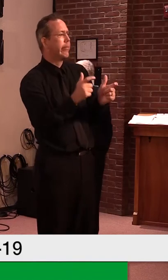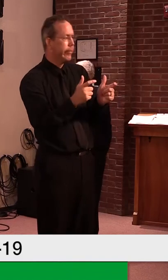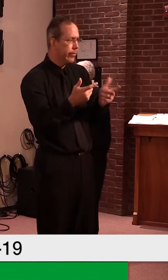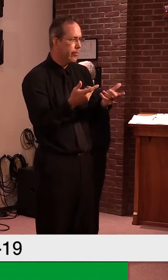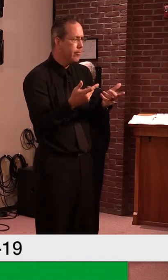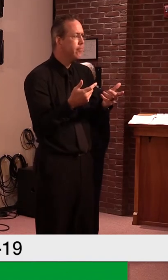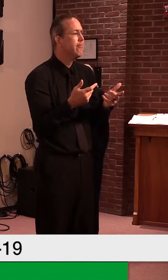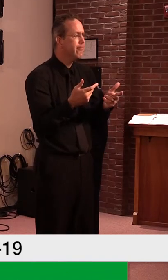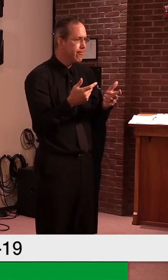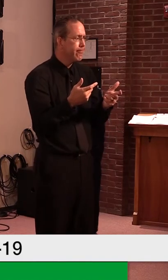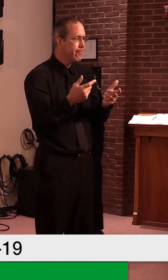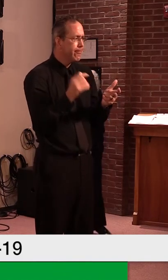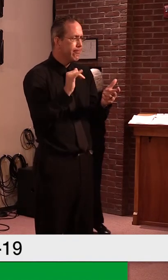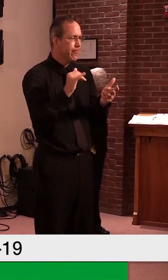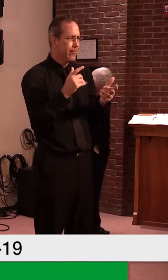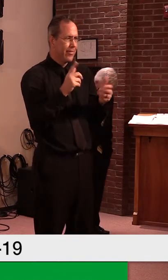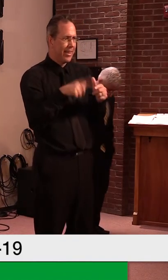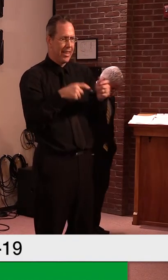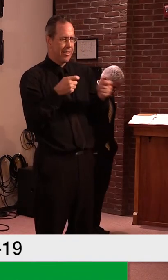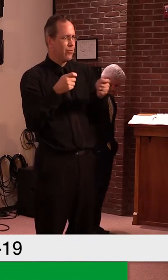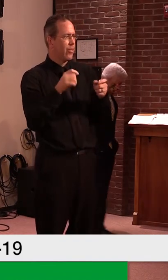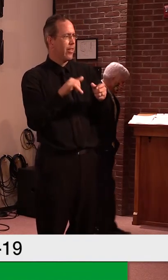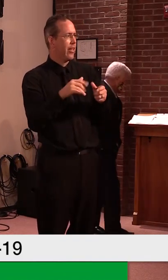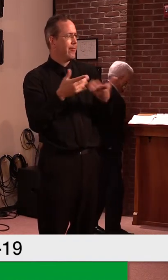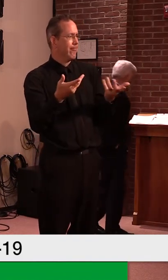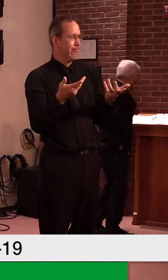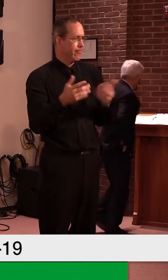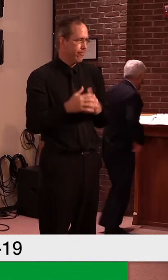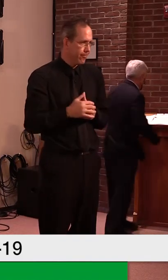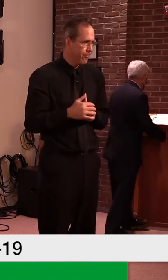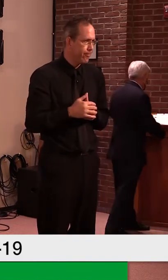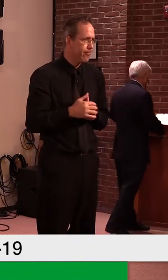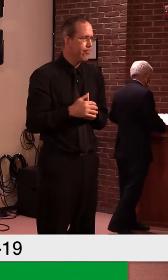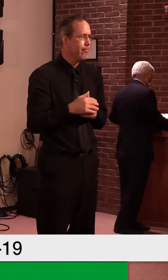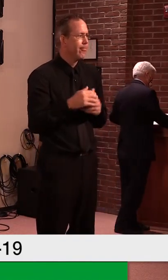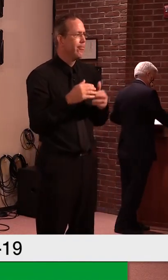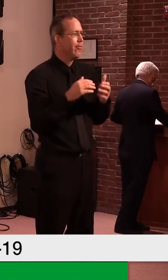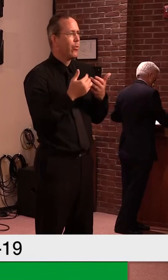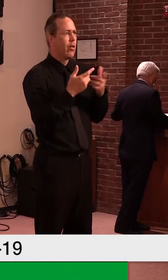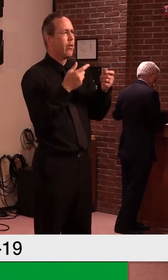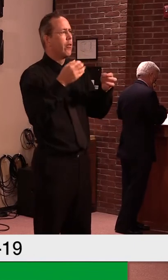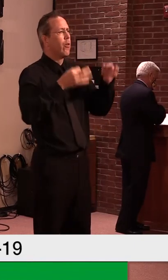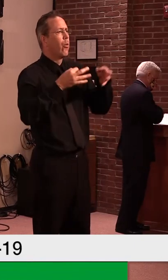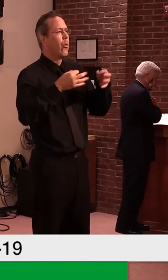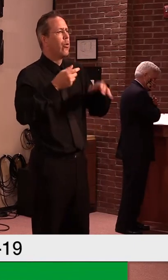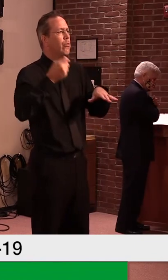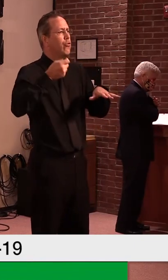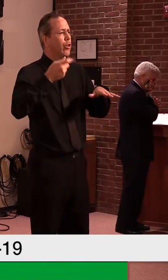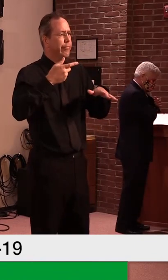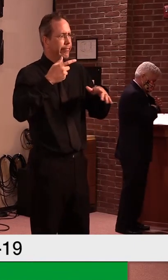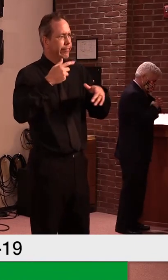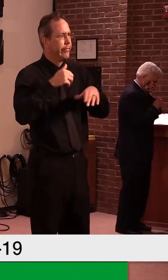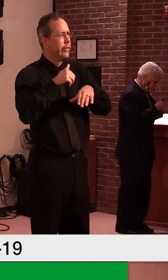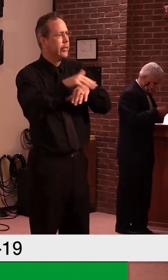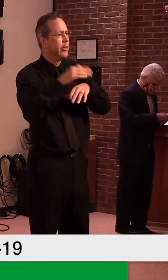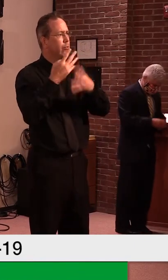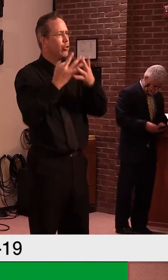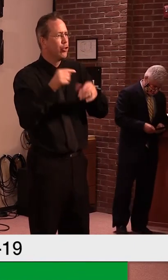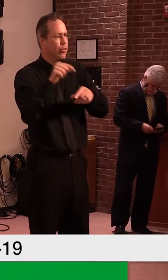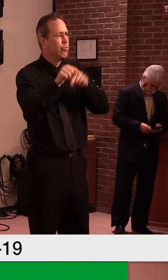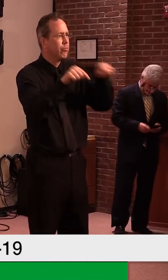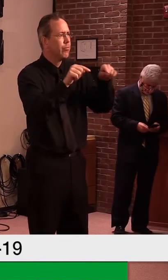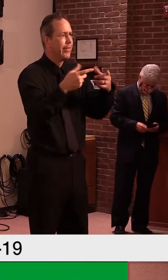total control of that. We have the facilities and we have to maintain the facilities and we have to, uh, make sure that we have a place to put people.